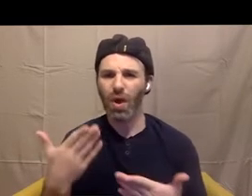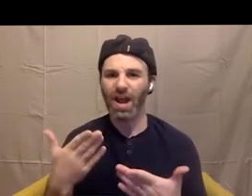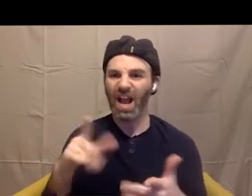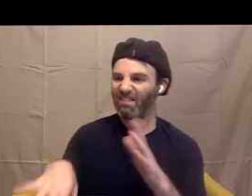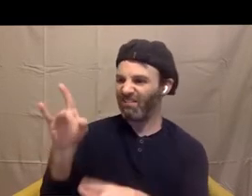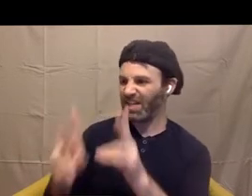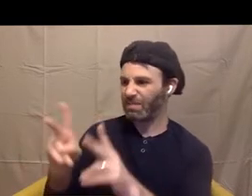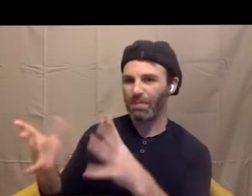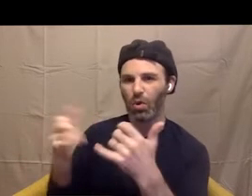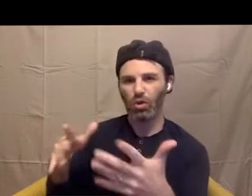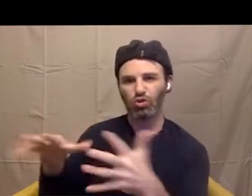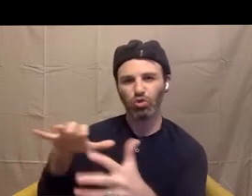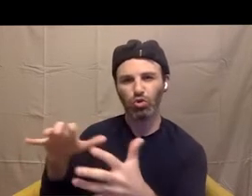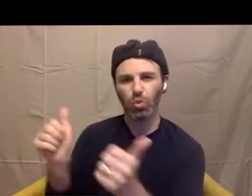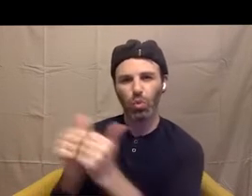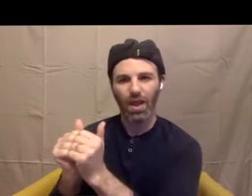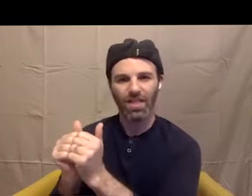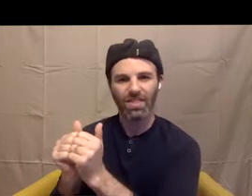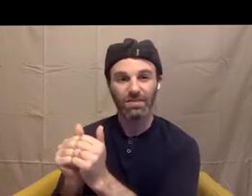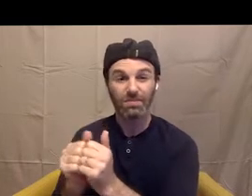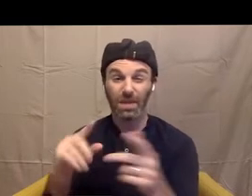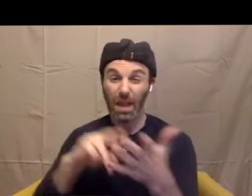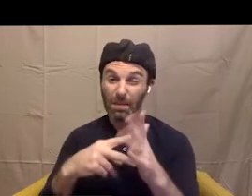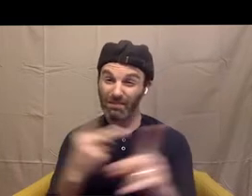It means figuring out where and how you fit in the world.